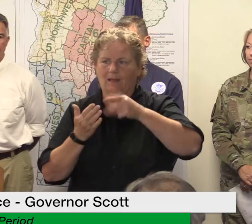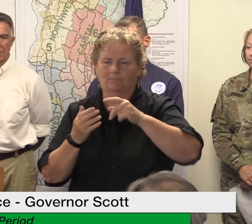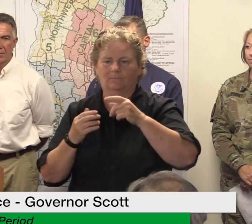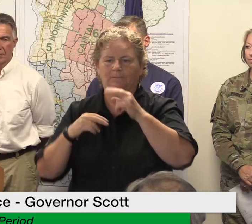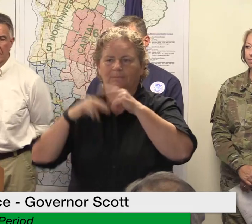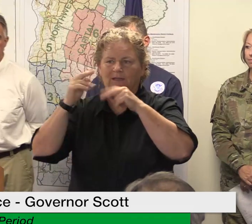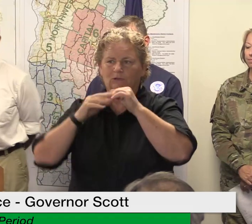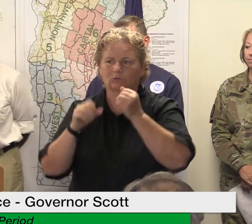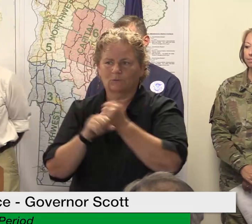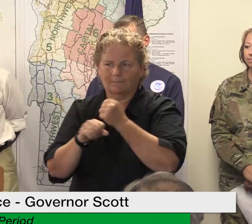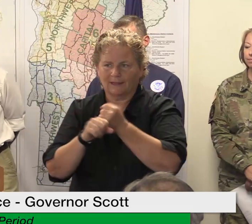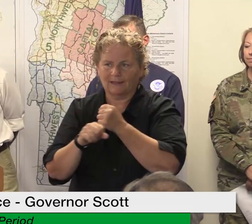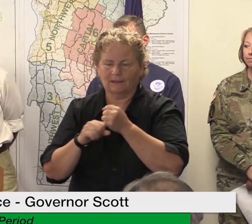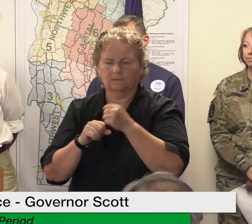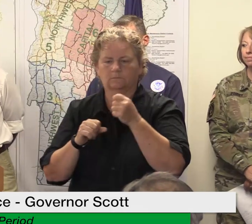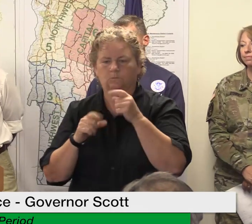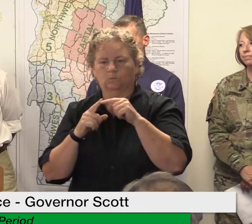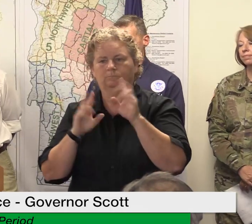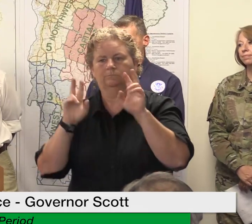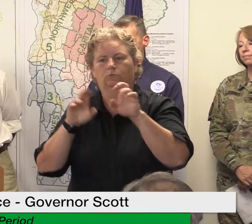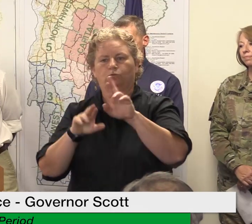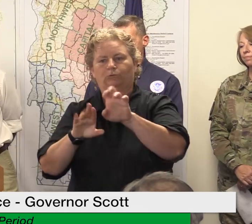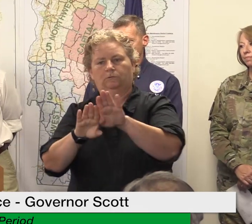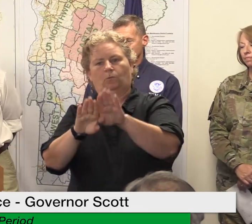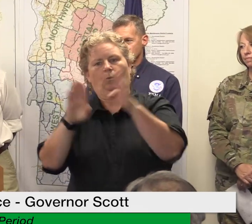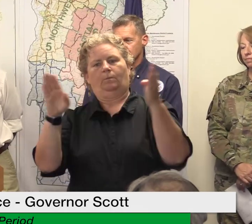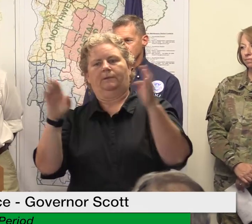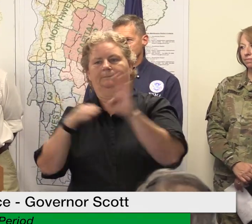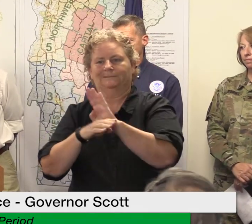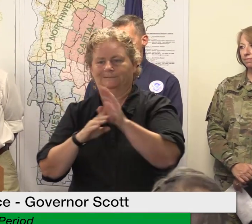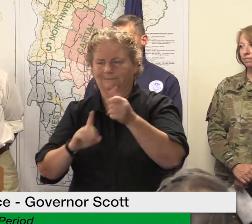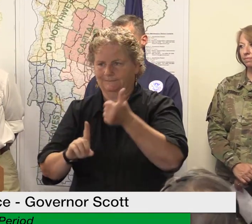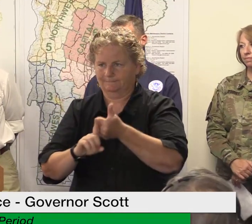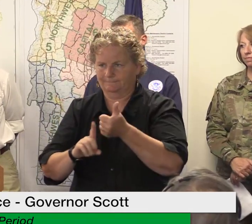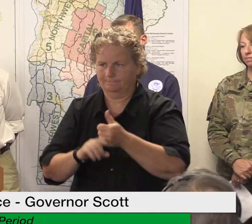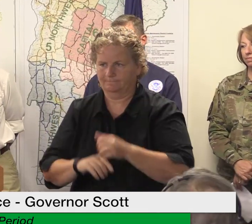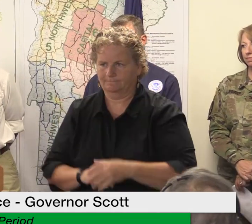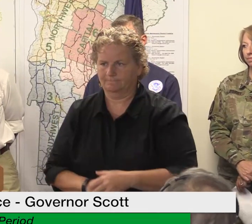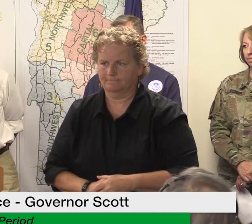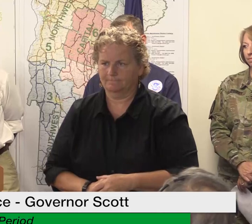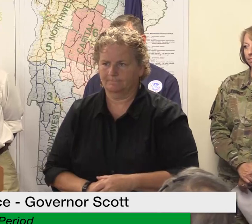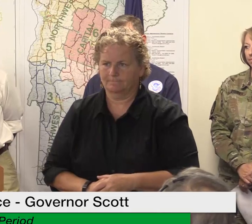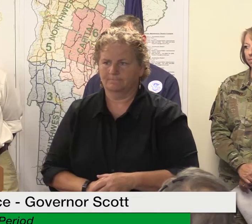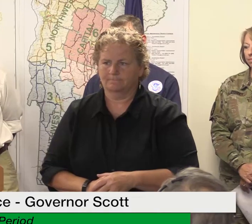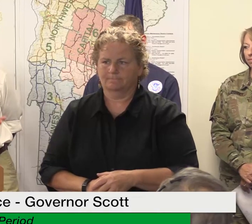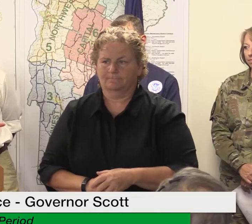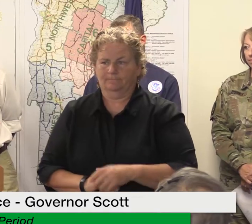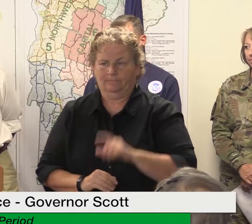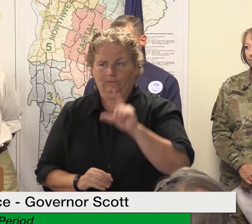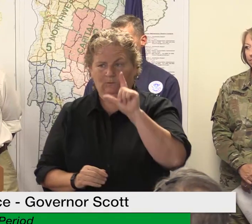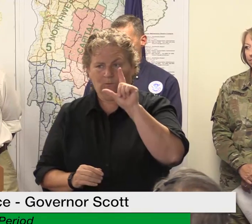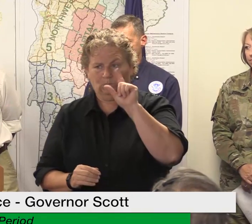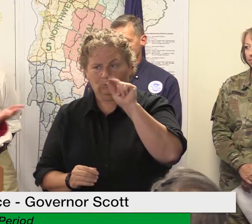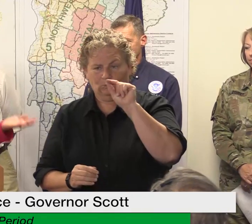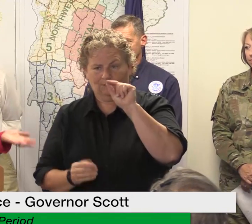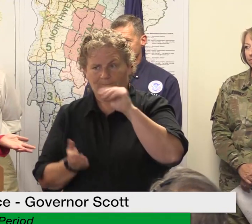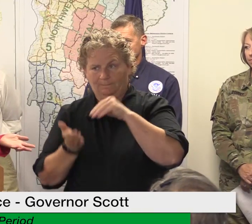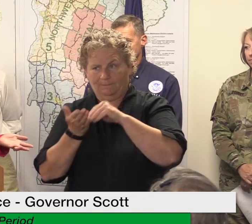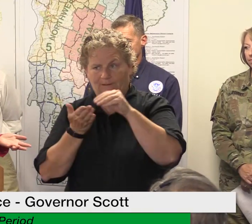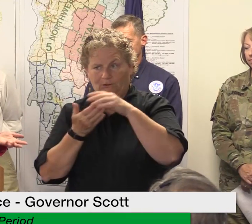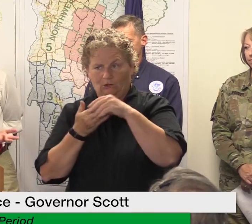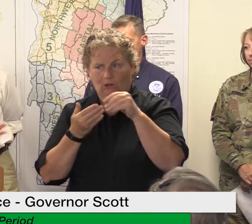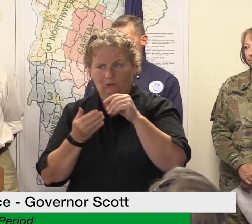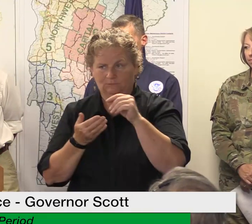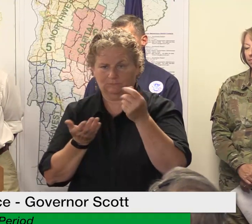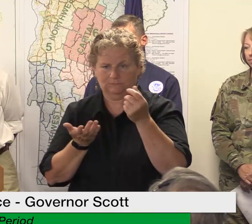their doors we recognize that 20 million is going to need to be spread far and wide and that's why